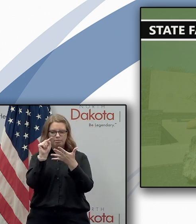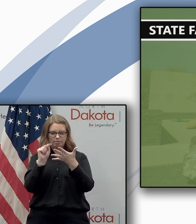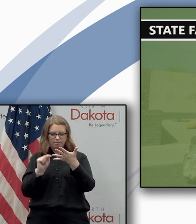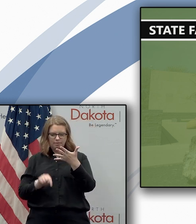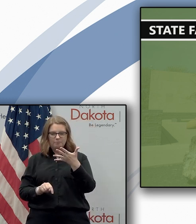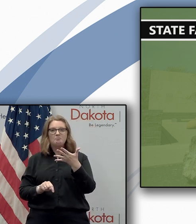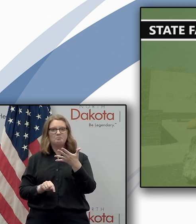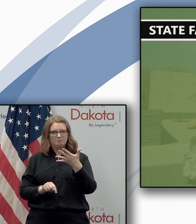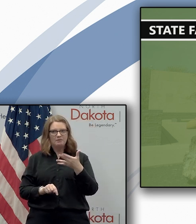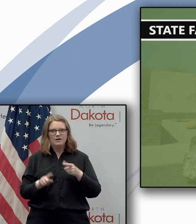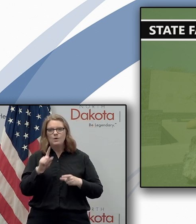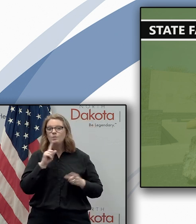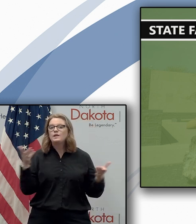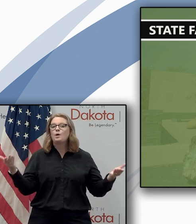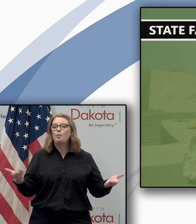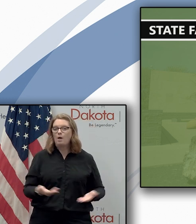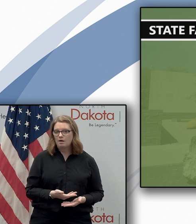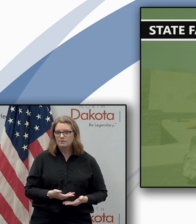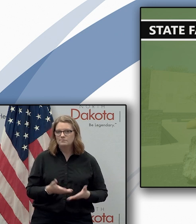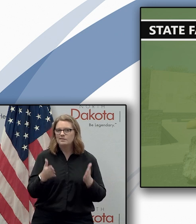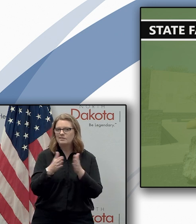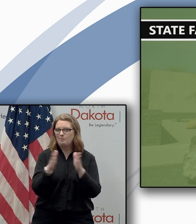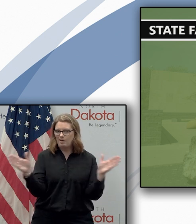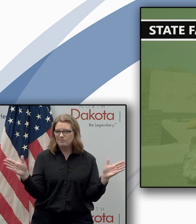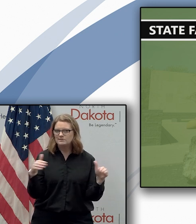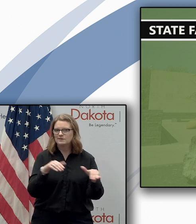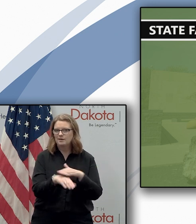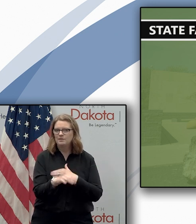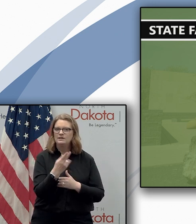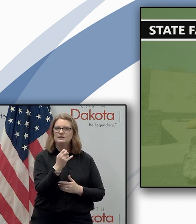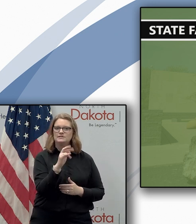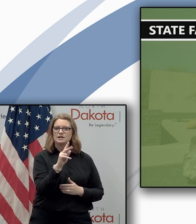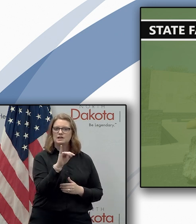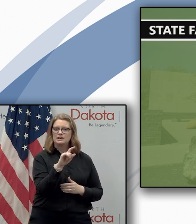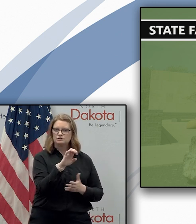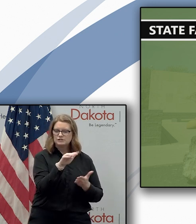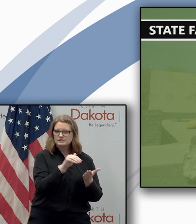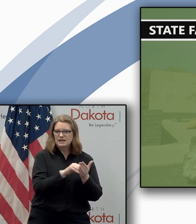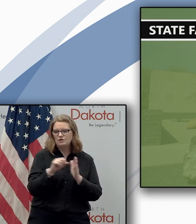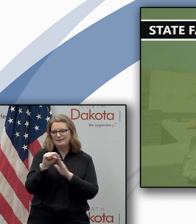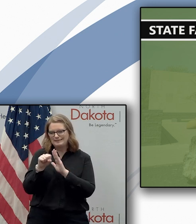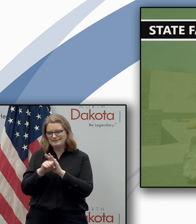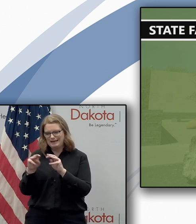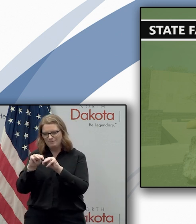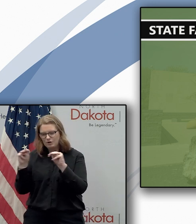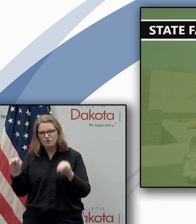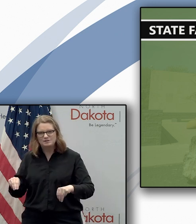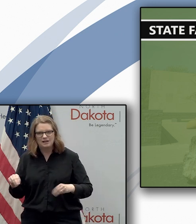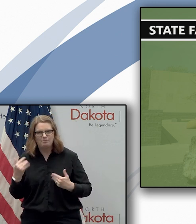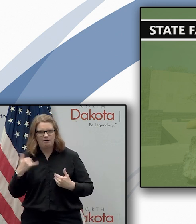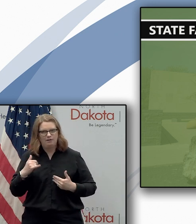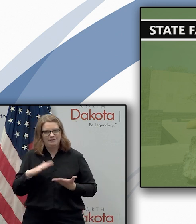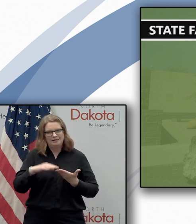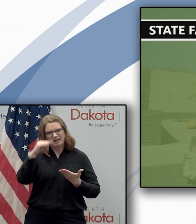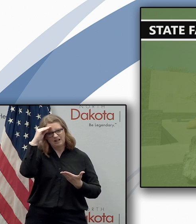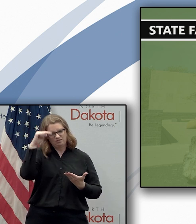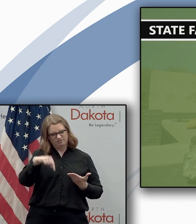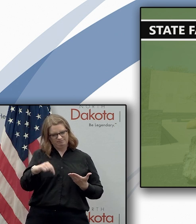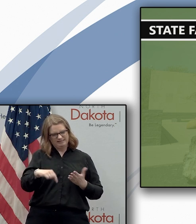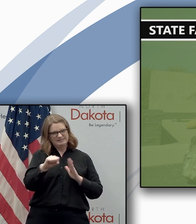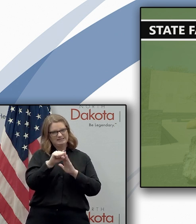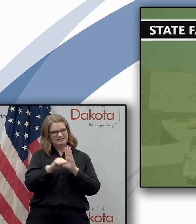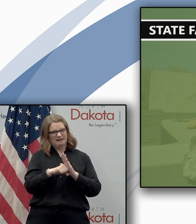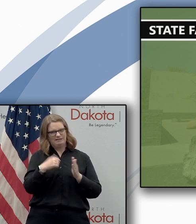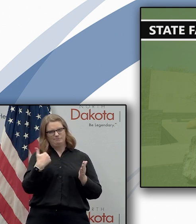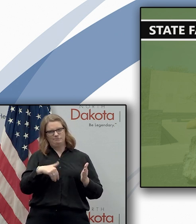very excited to be welcoming the public back indoors to the heritage center and the state museum to learn more about this great state the amazing people who have lived